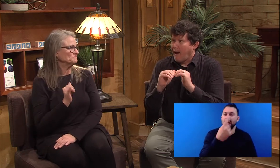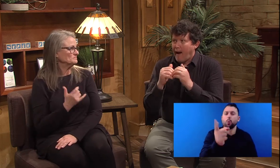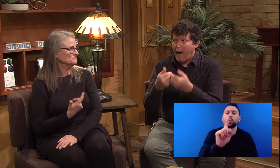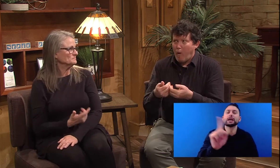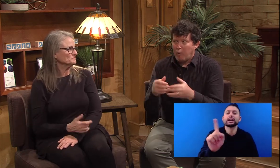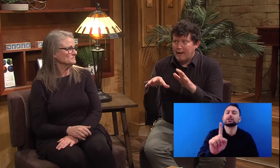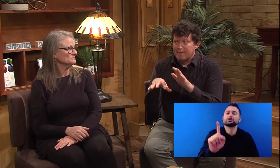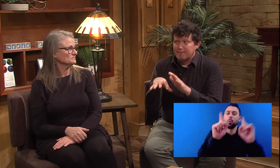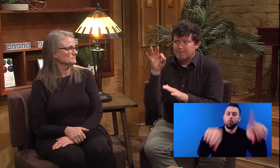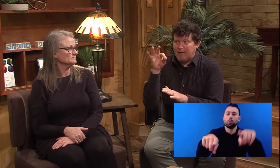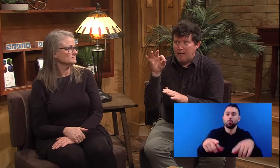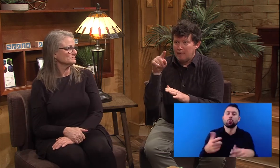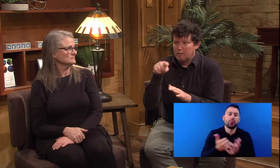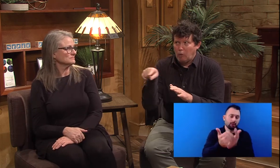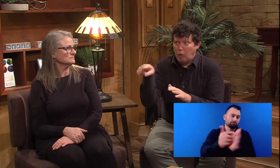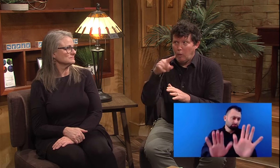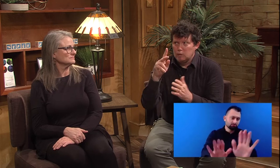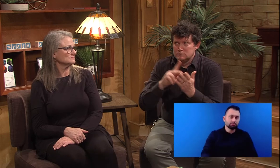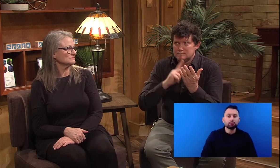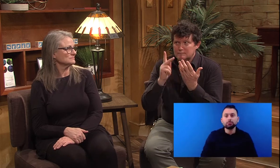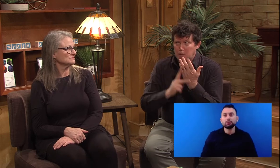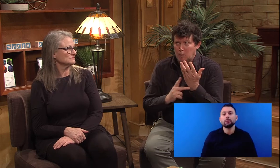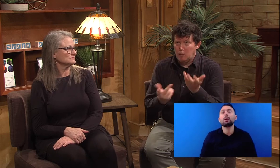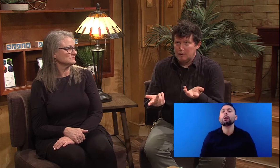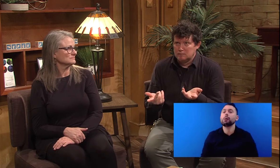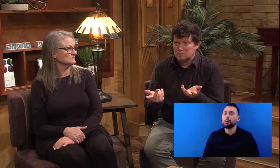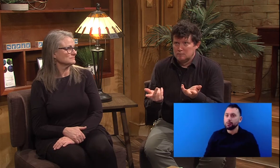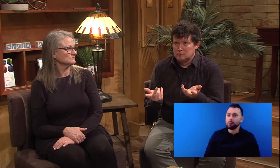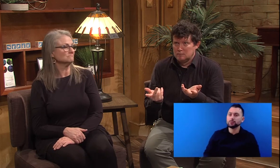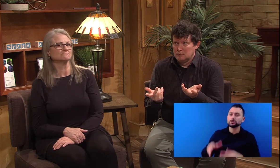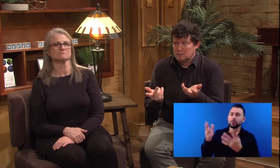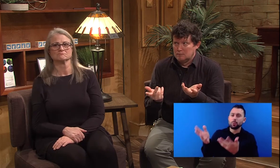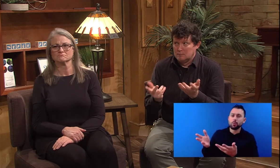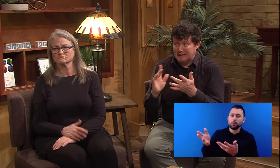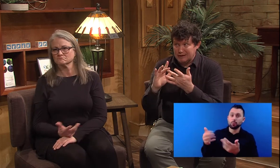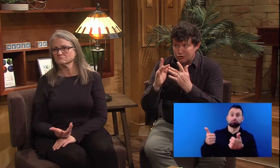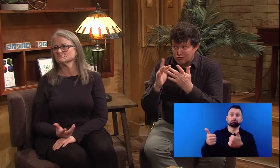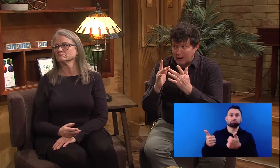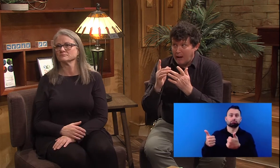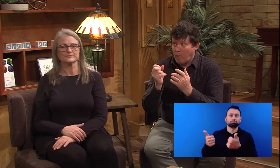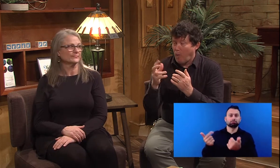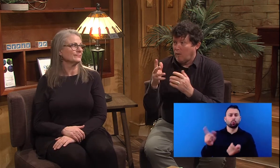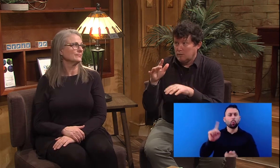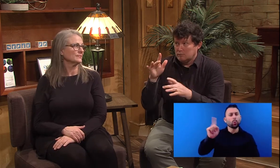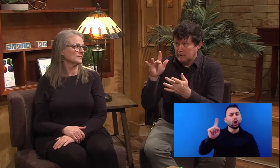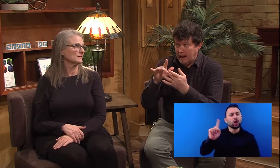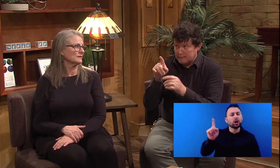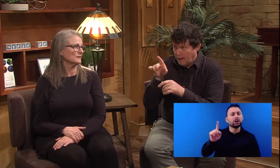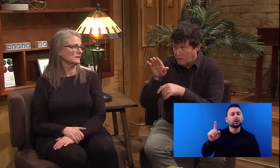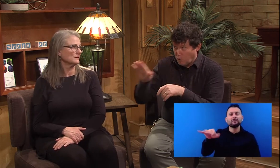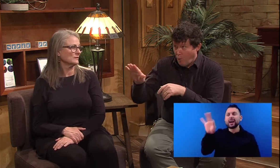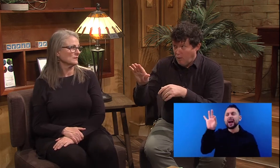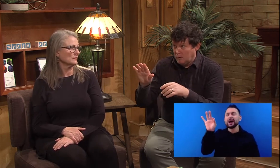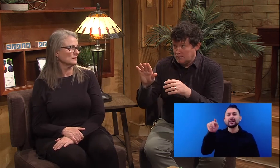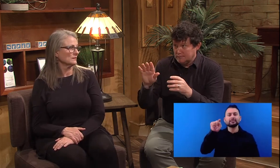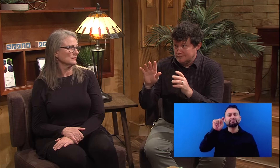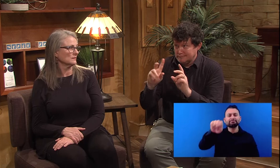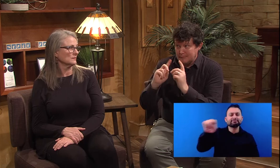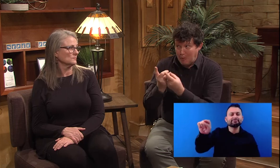That's wonderful. And how do we find those programs? Uh, we just search on the internet or maybe